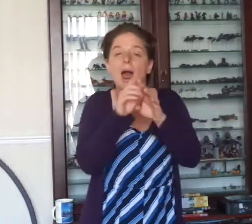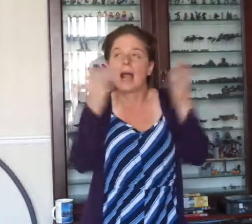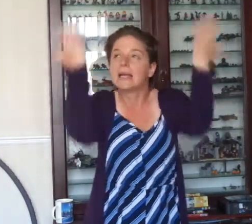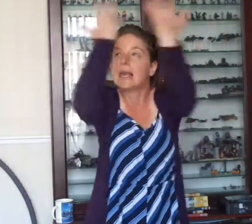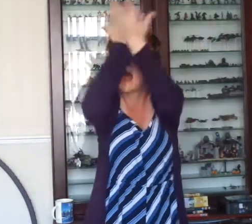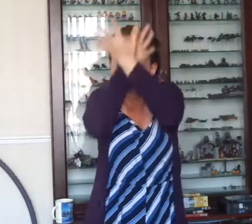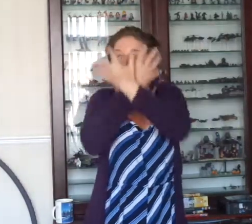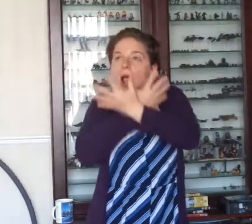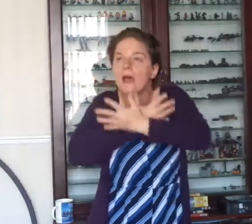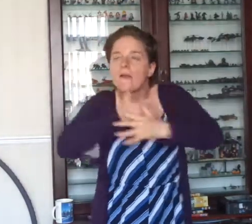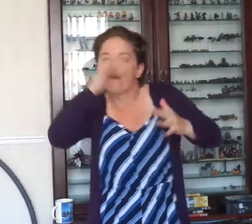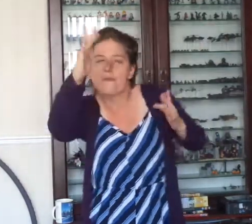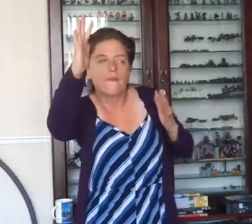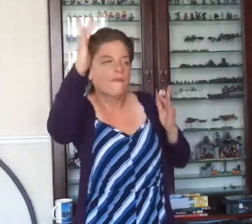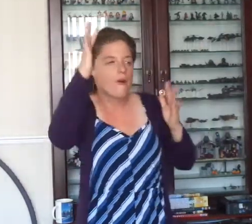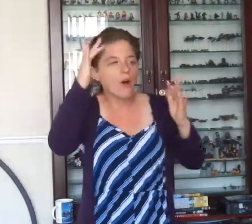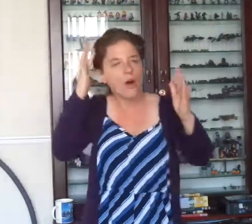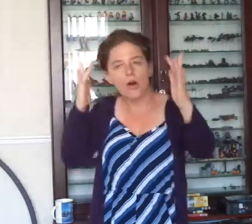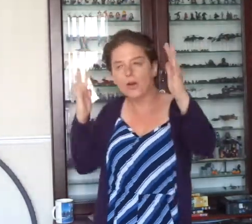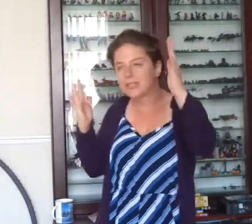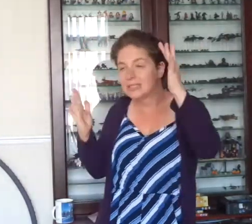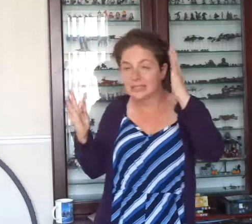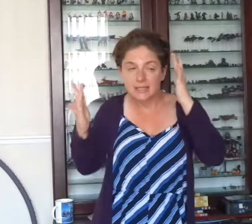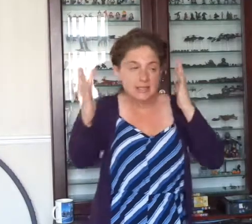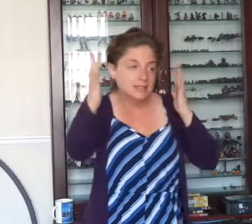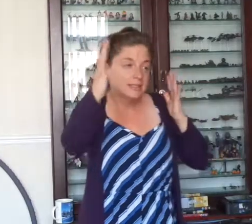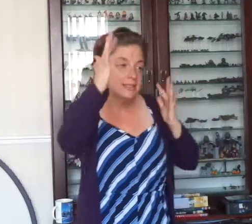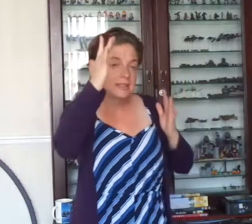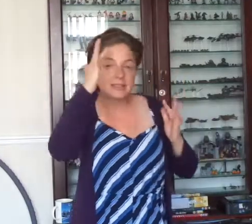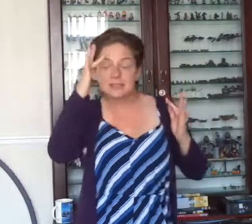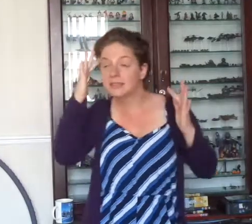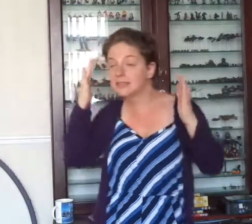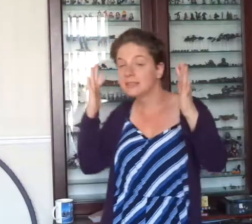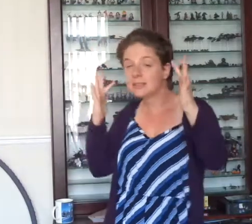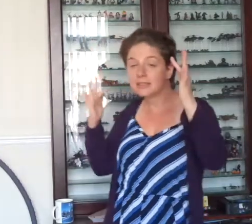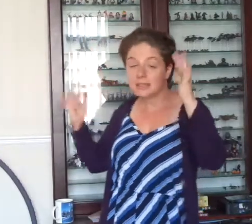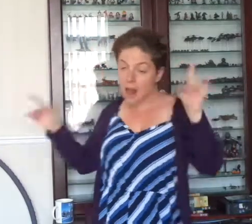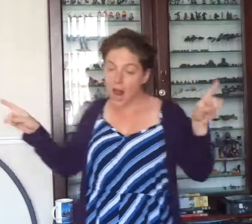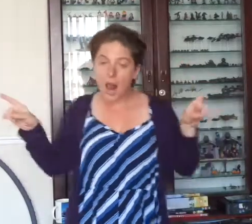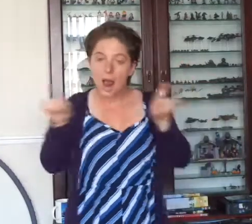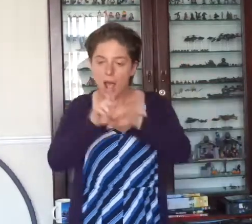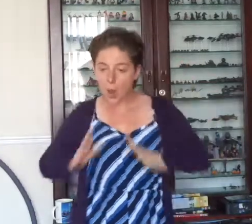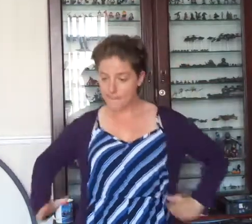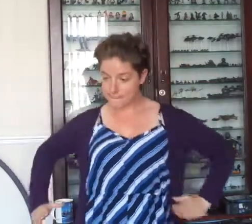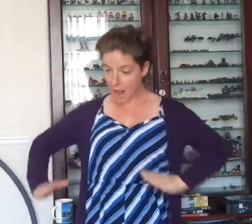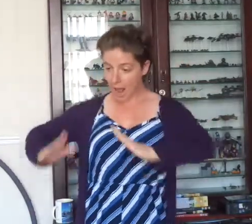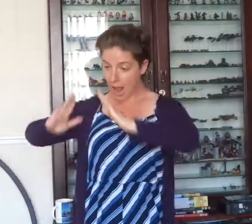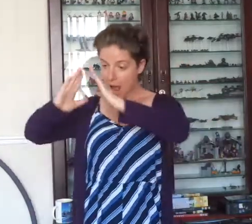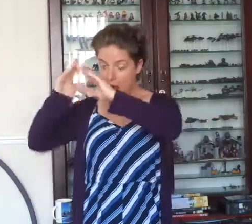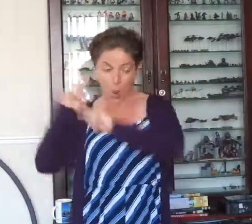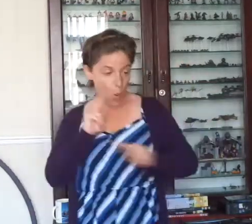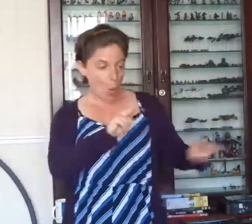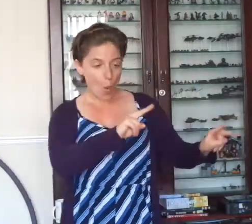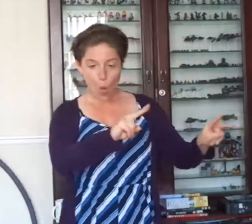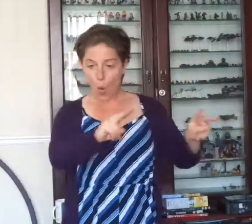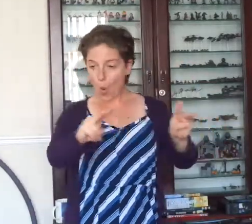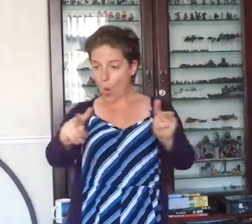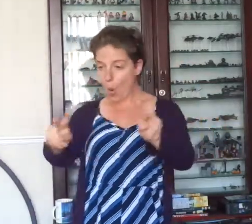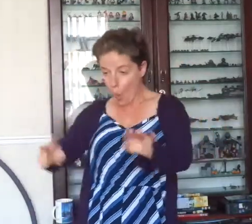like the mountains in springtime, like